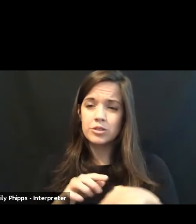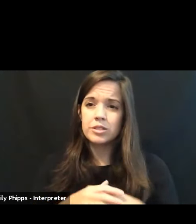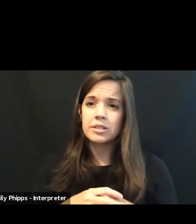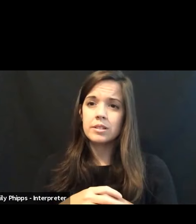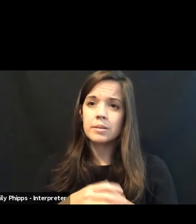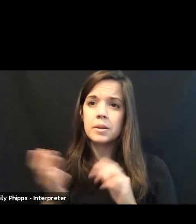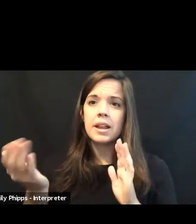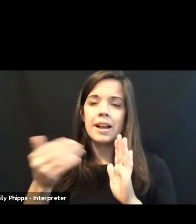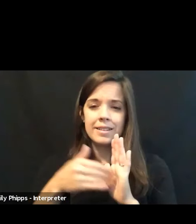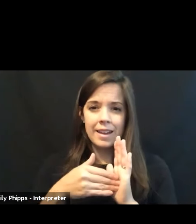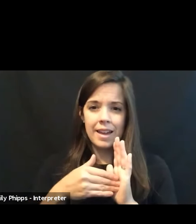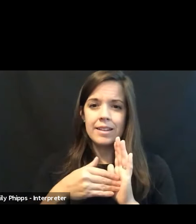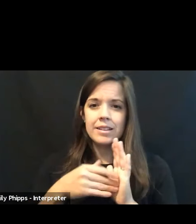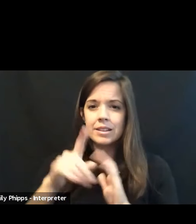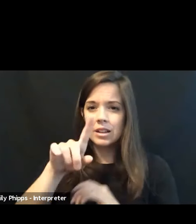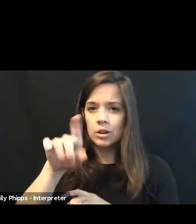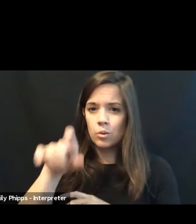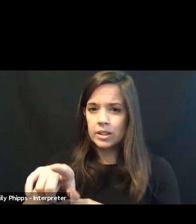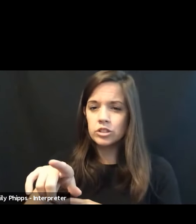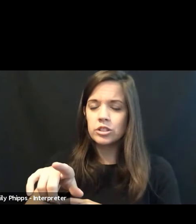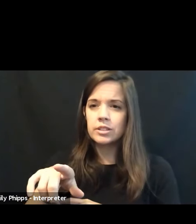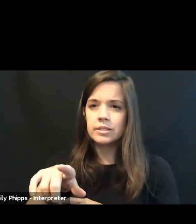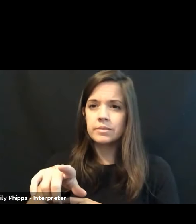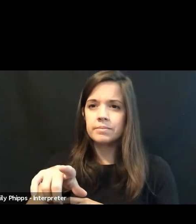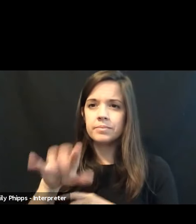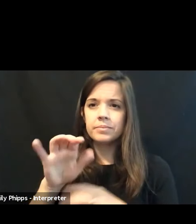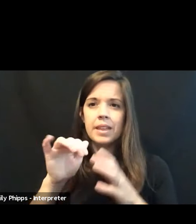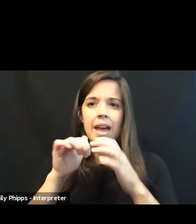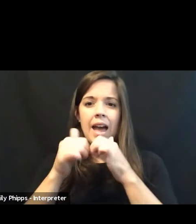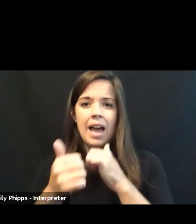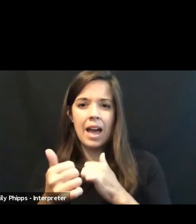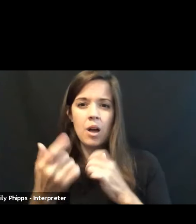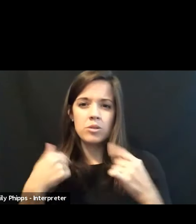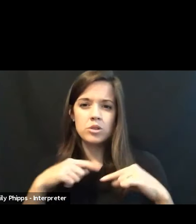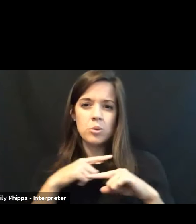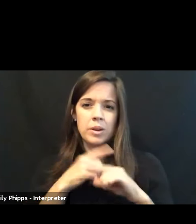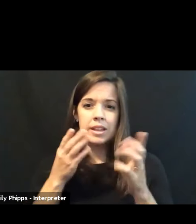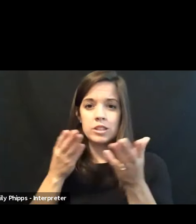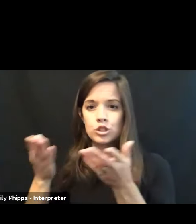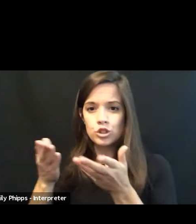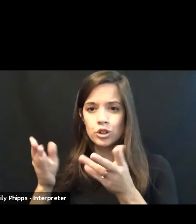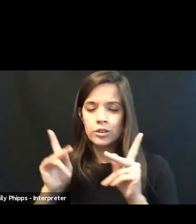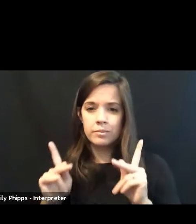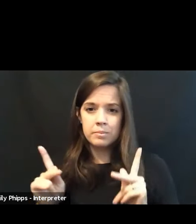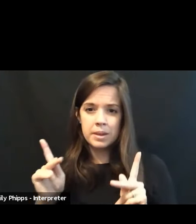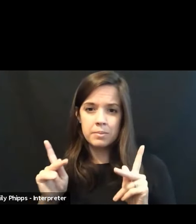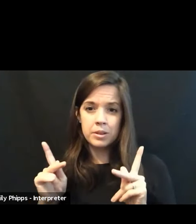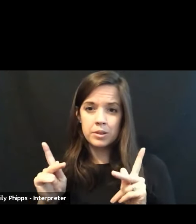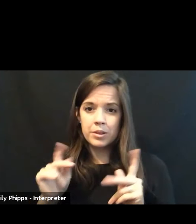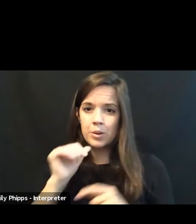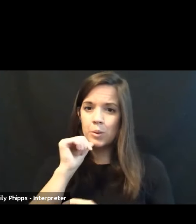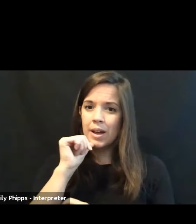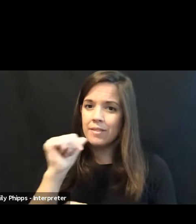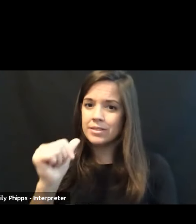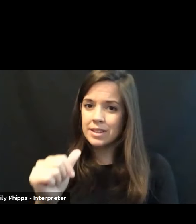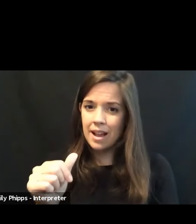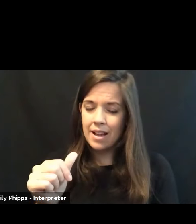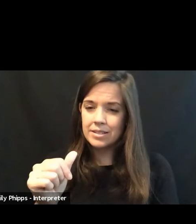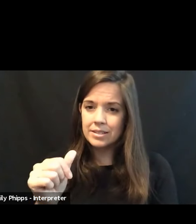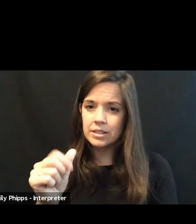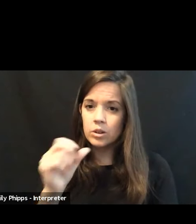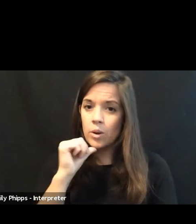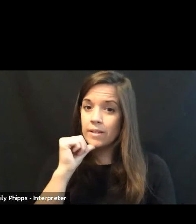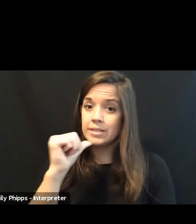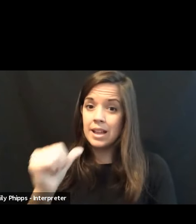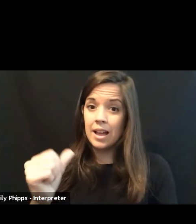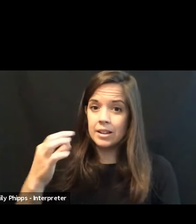brings into question, how do we serve people who have not, who have not had the